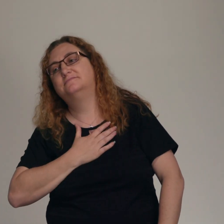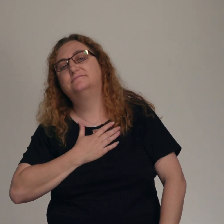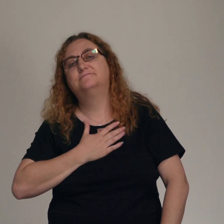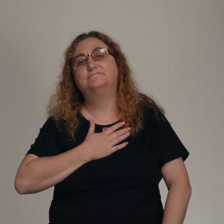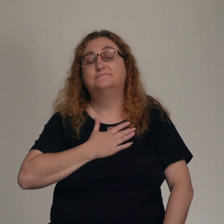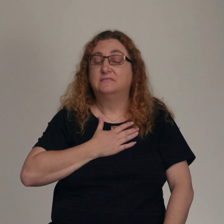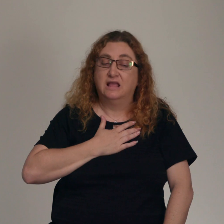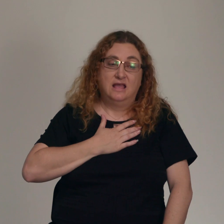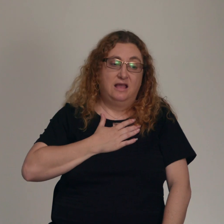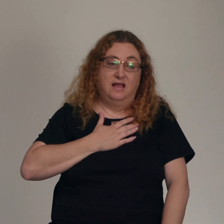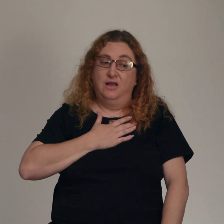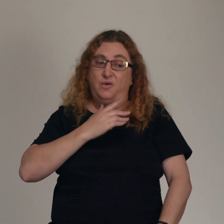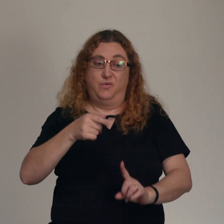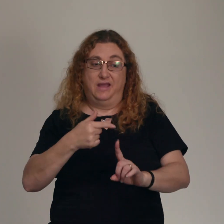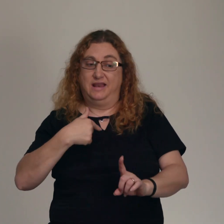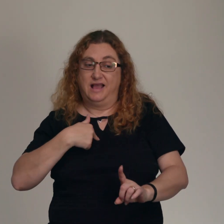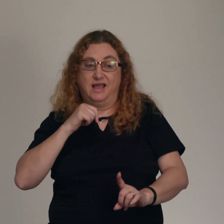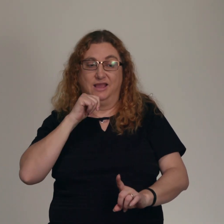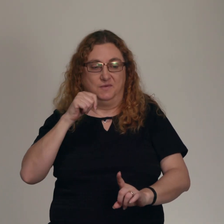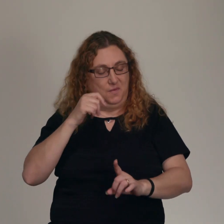When I don't trust you can